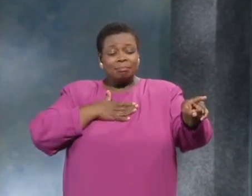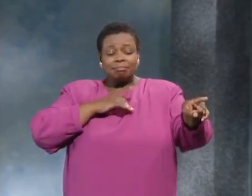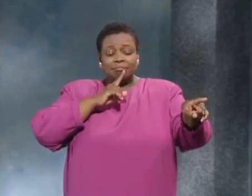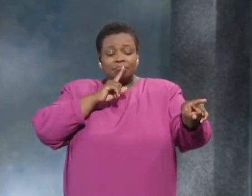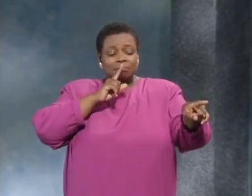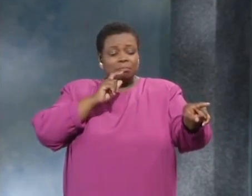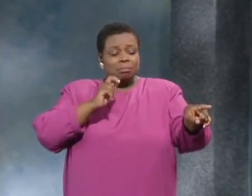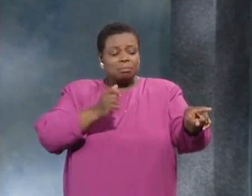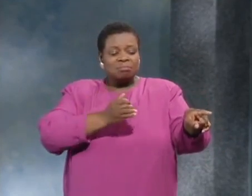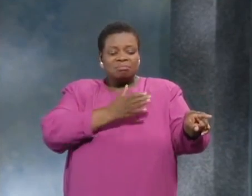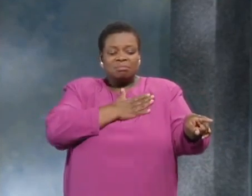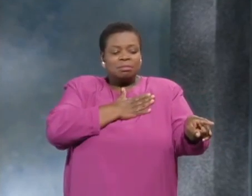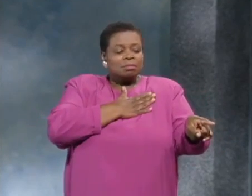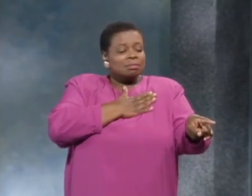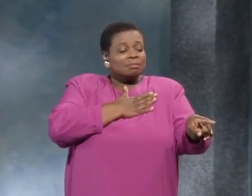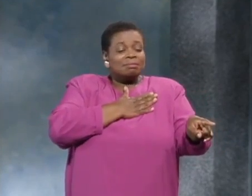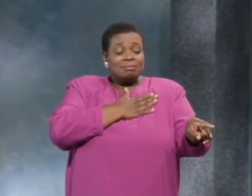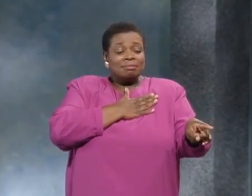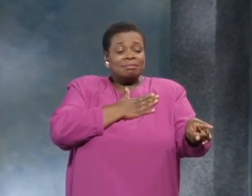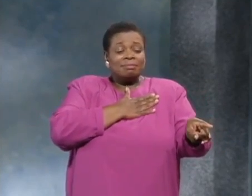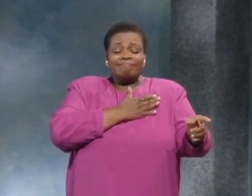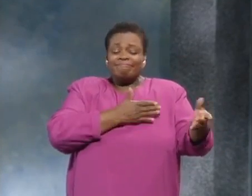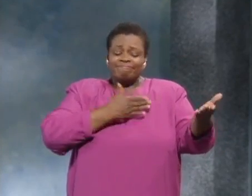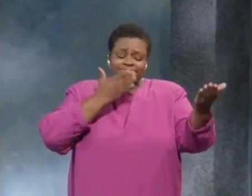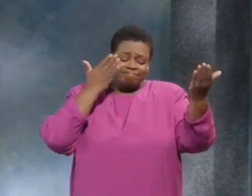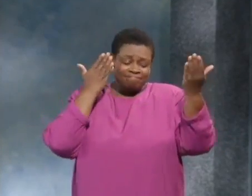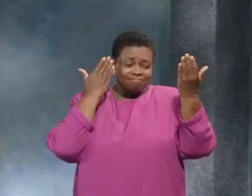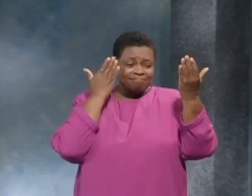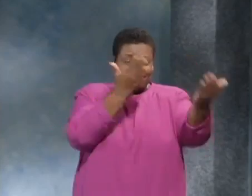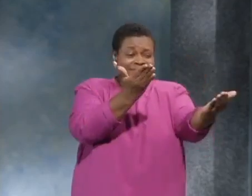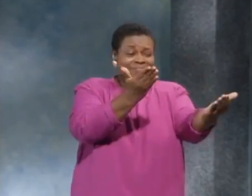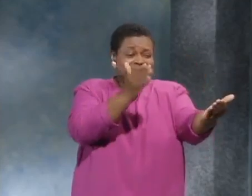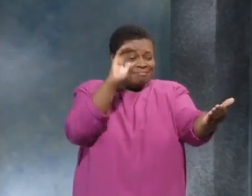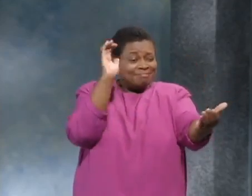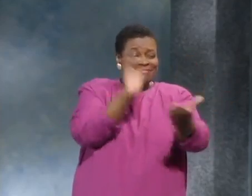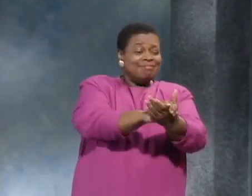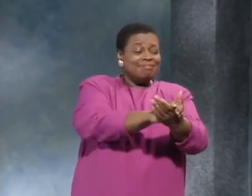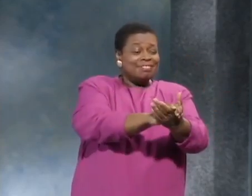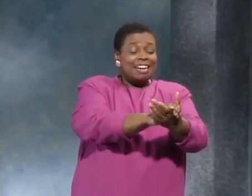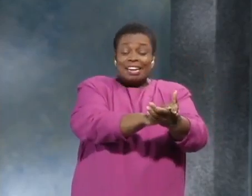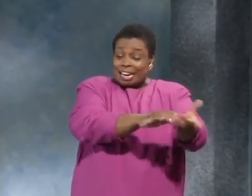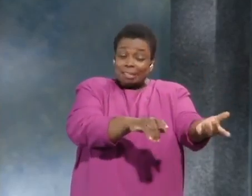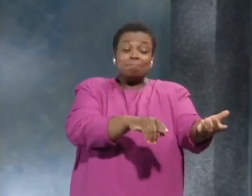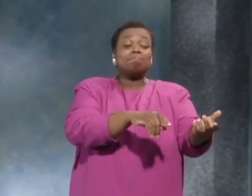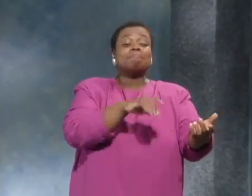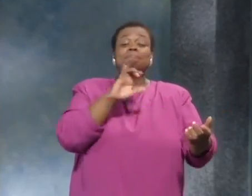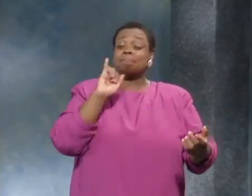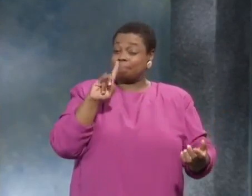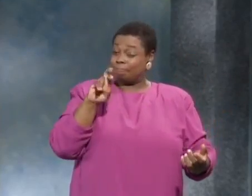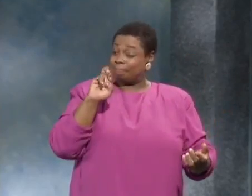is my true love. He proposed marriage. Cinderella